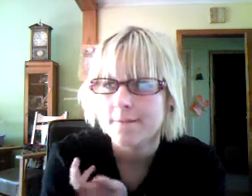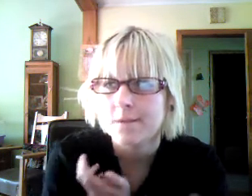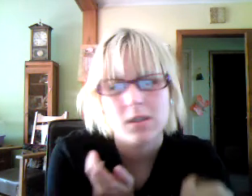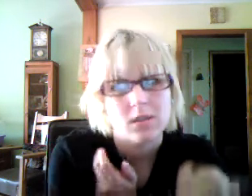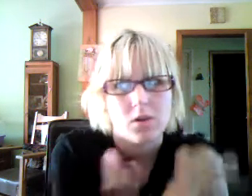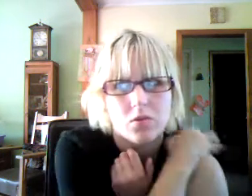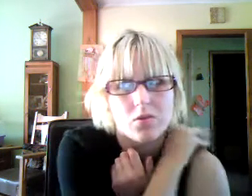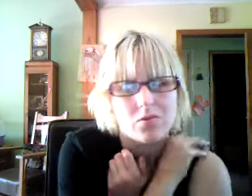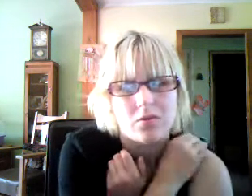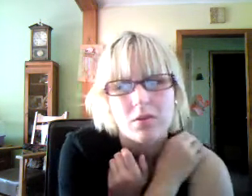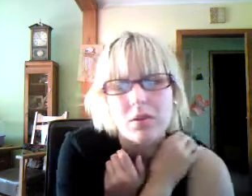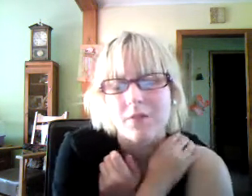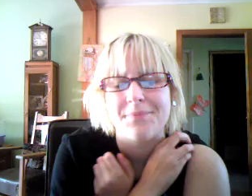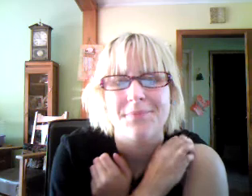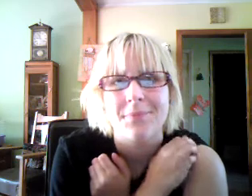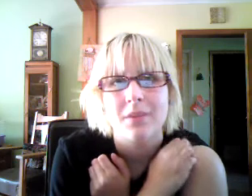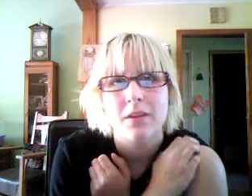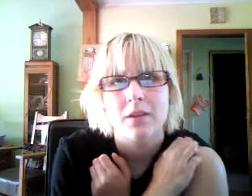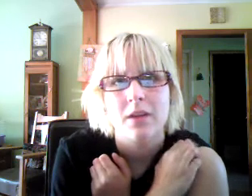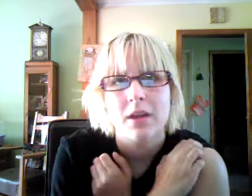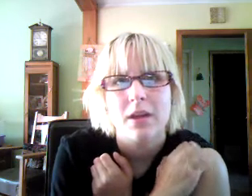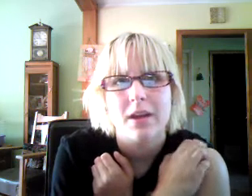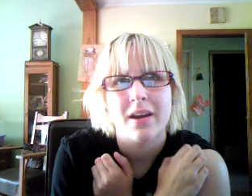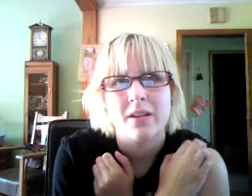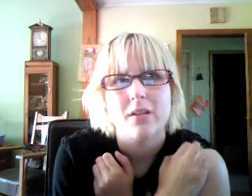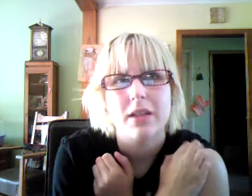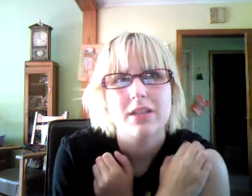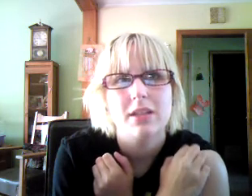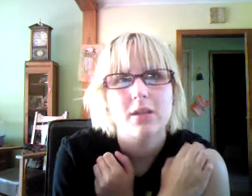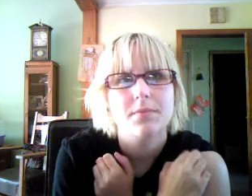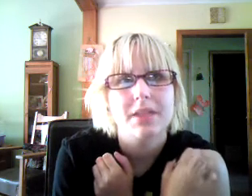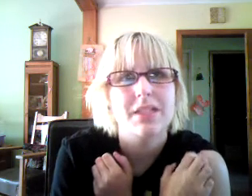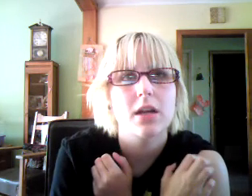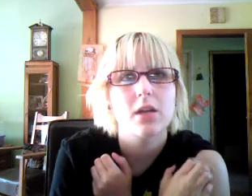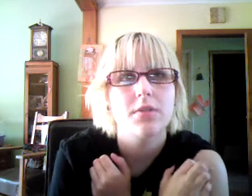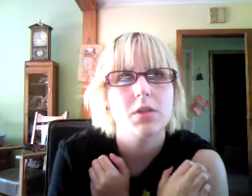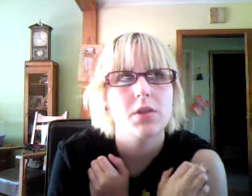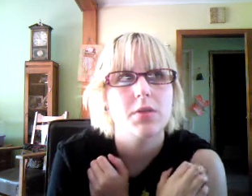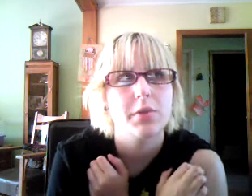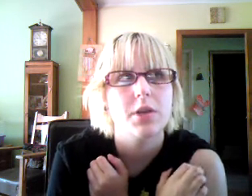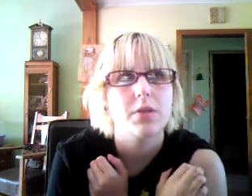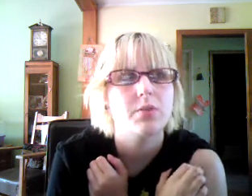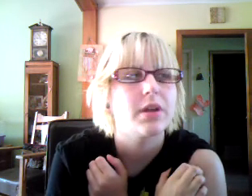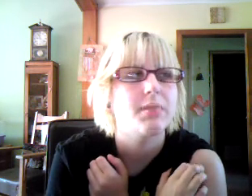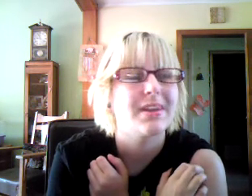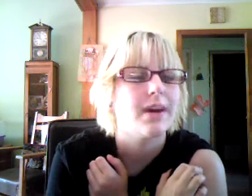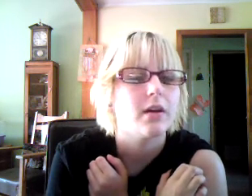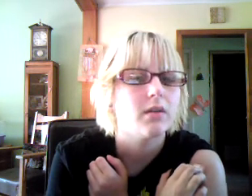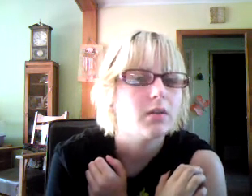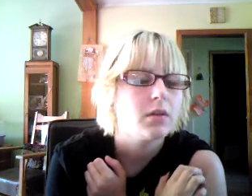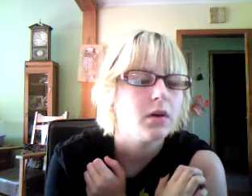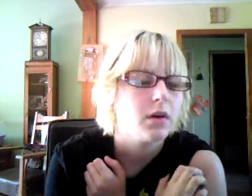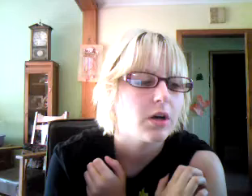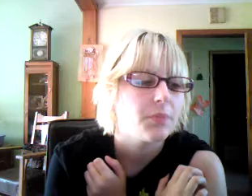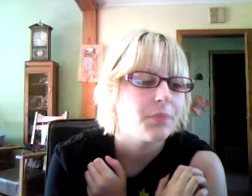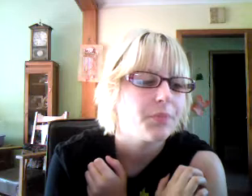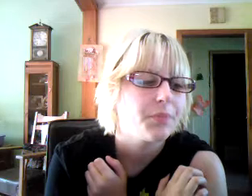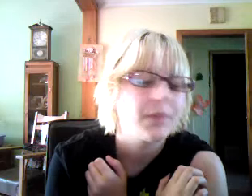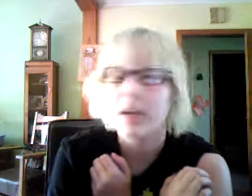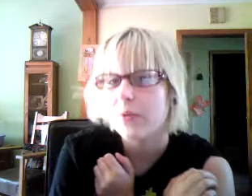So, mm, yeah, that's, that's kind of confusing for me to explain, but, yeah. Um, anyways,